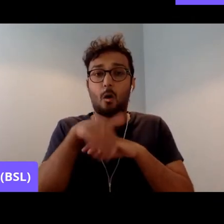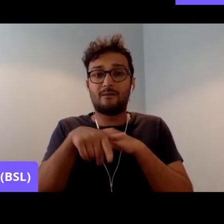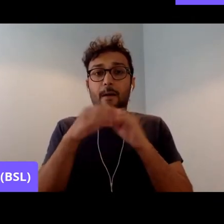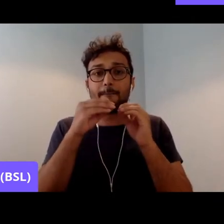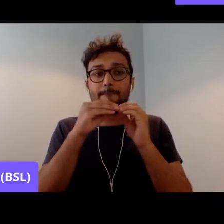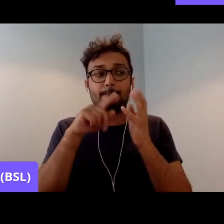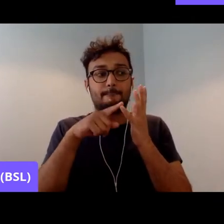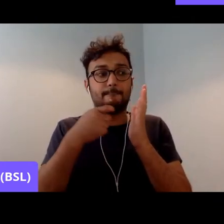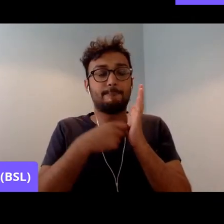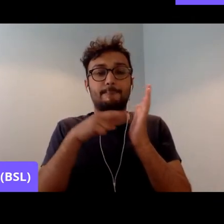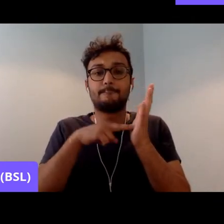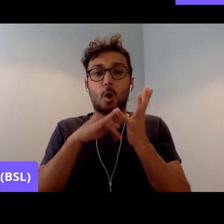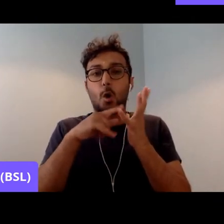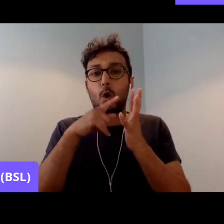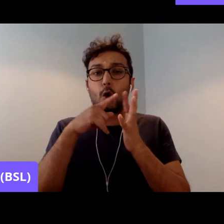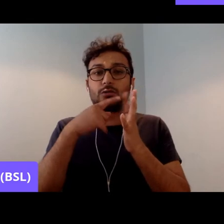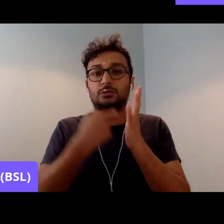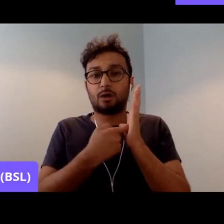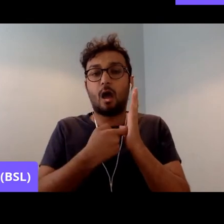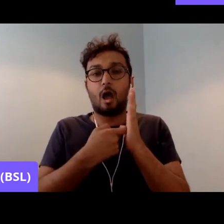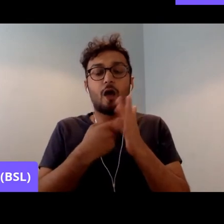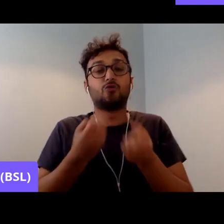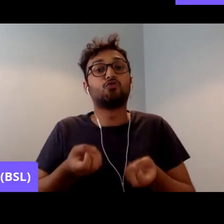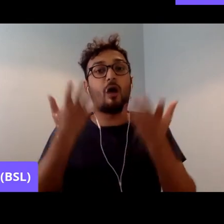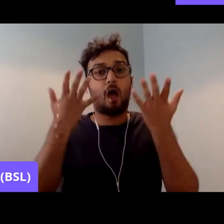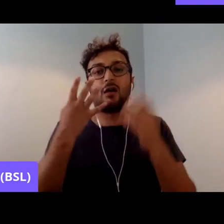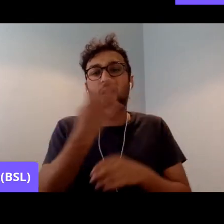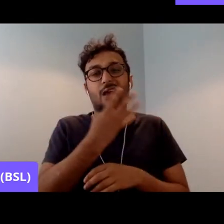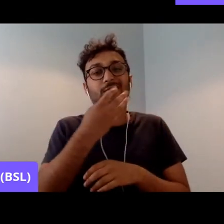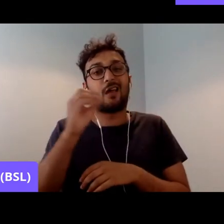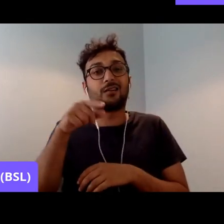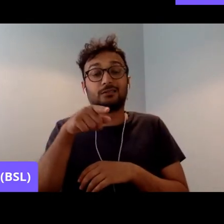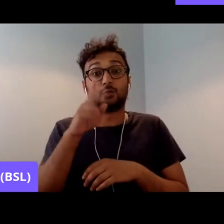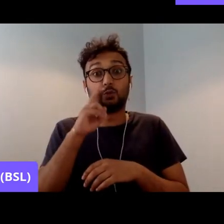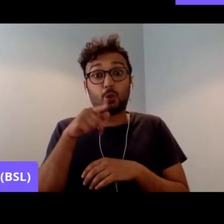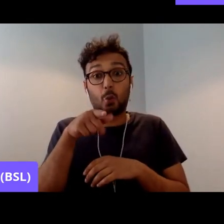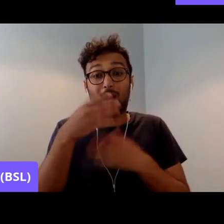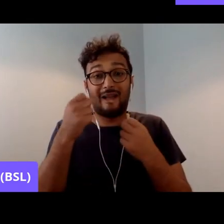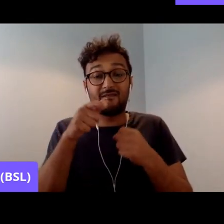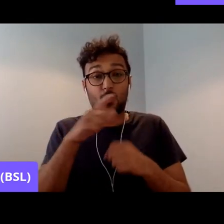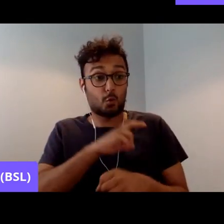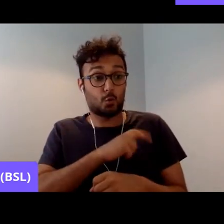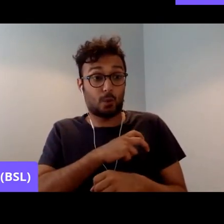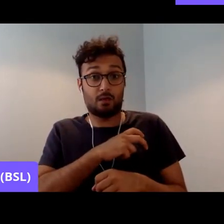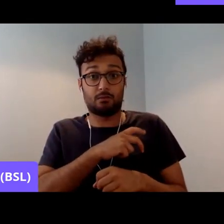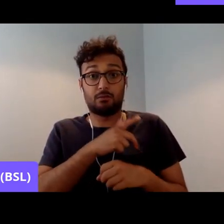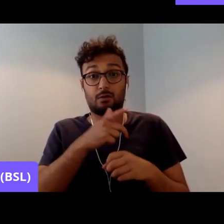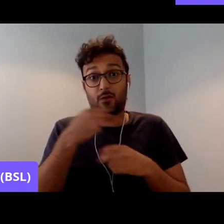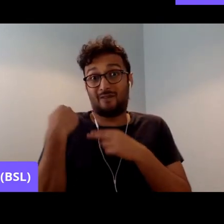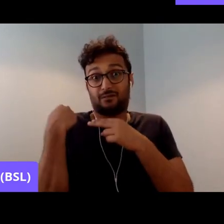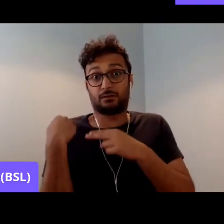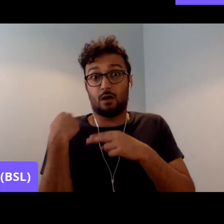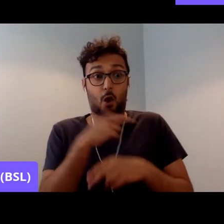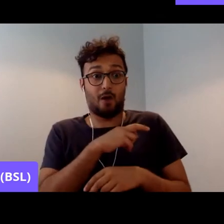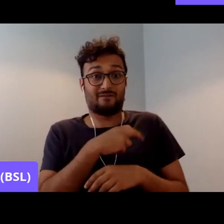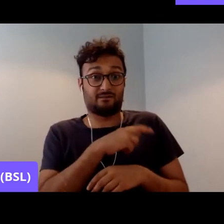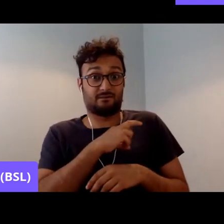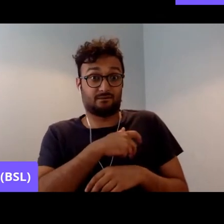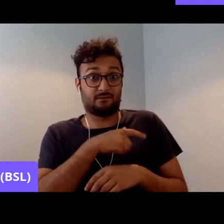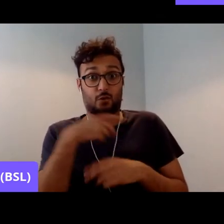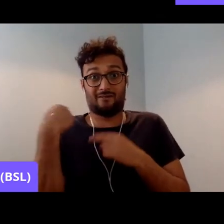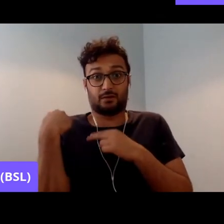1990s, where you actually saw the trade union official threatening the workers for being